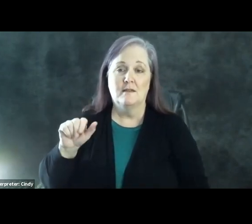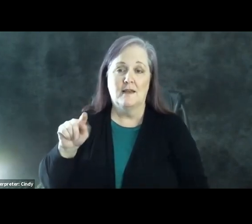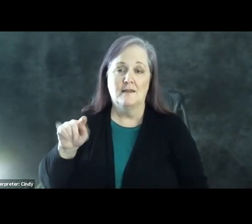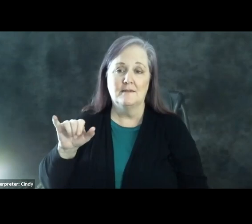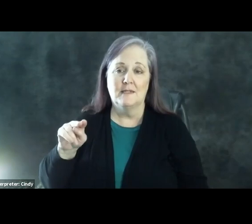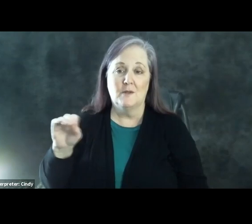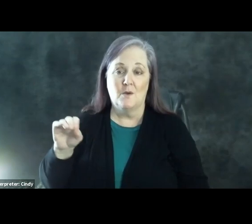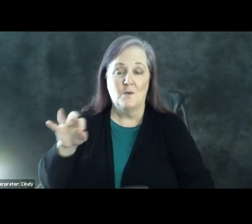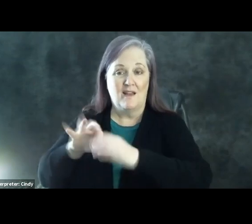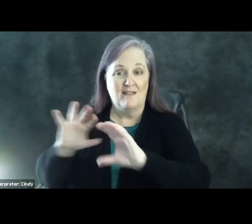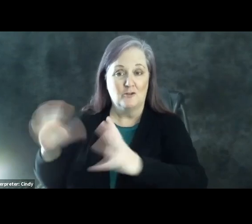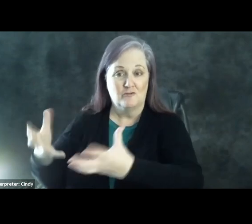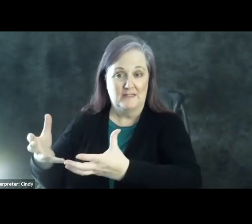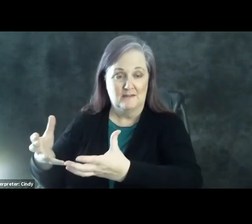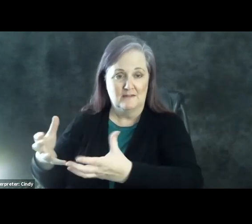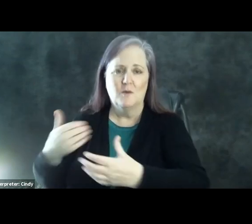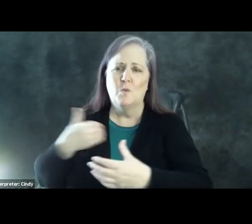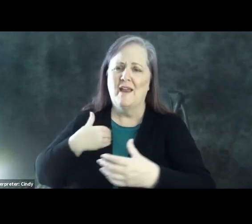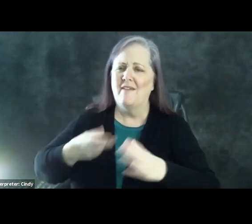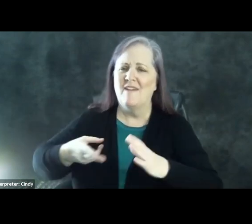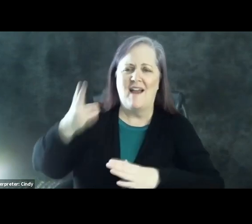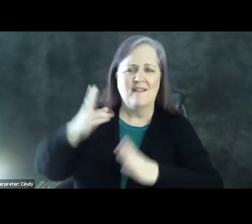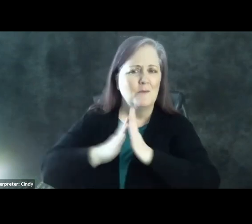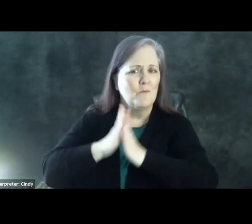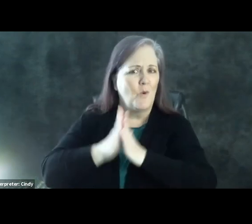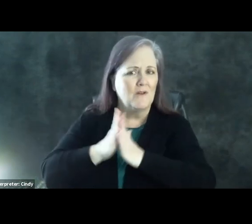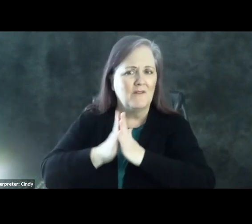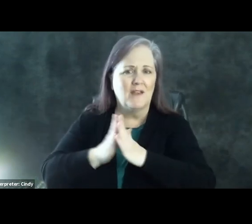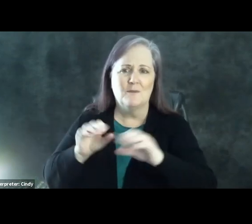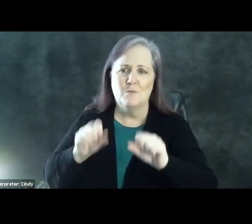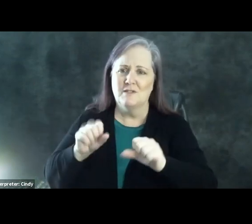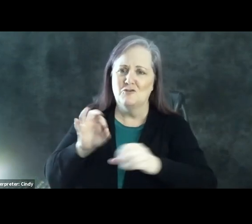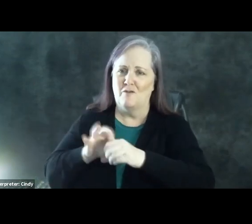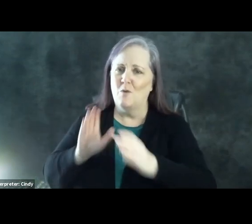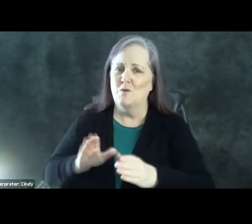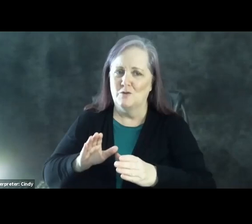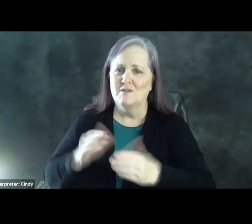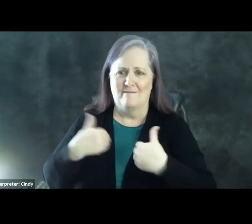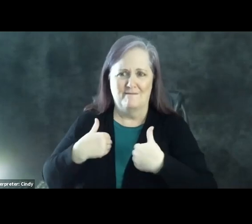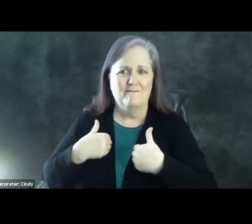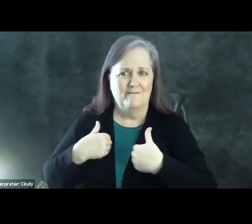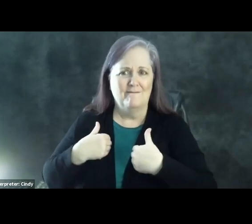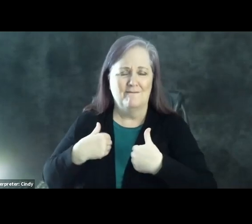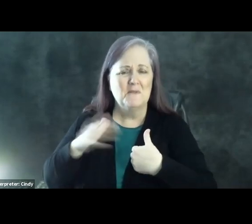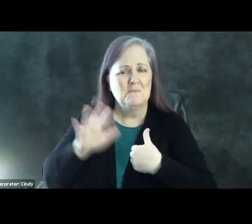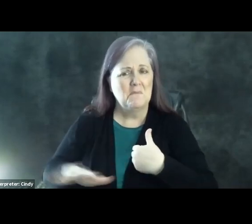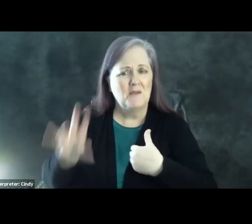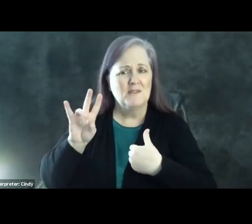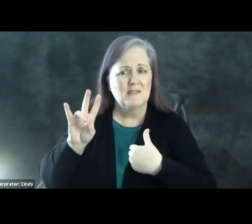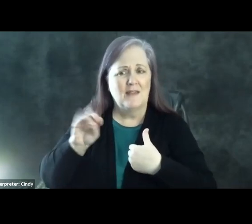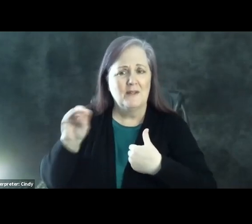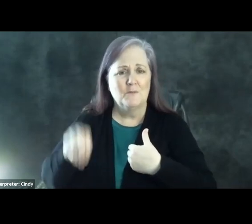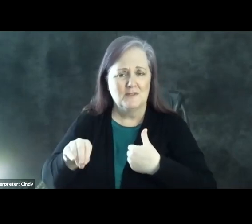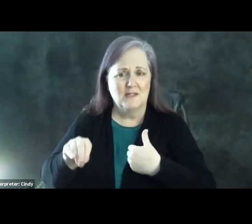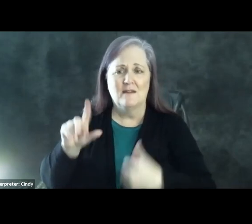polls is showing that we have highly motivated potential voters. So approximately 70% of the Latino